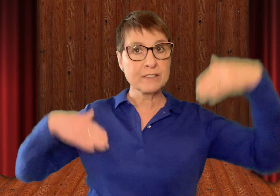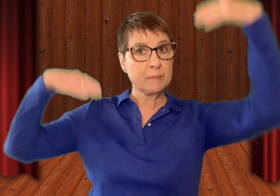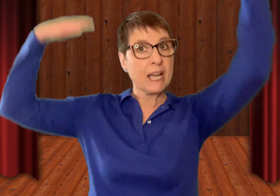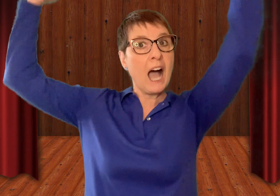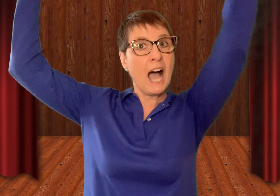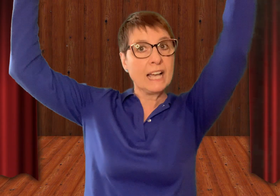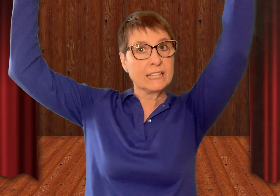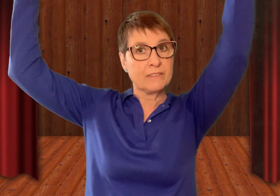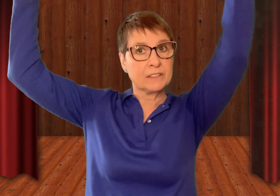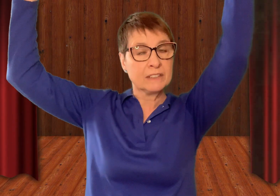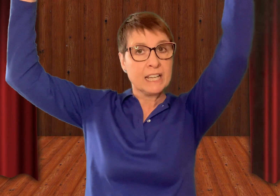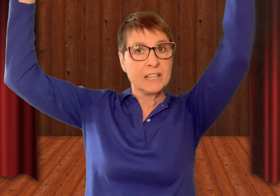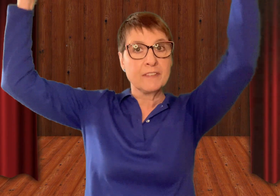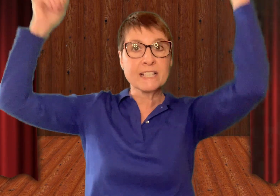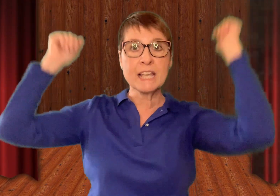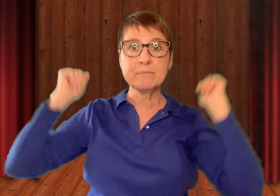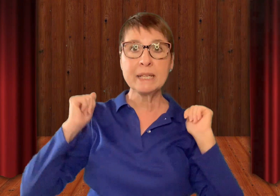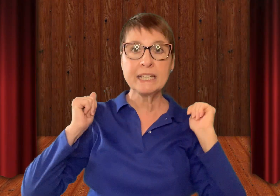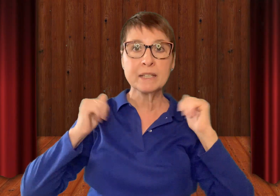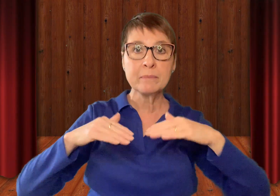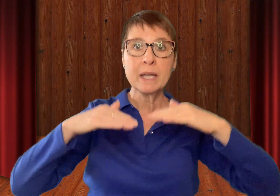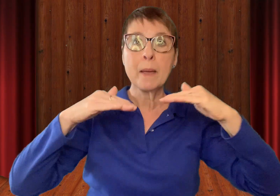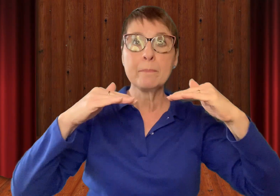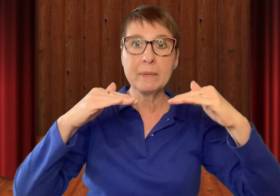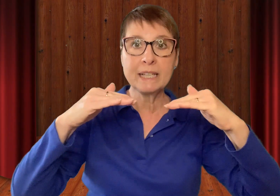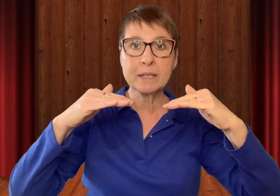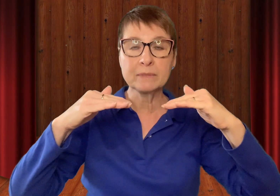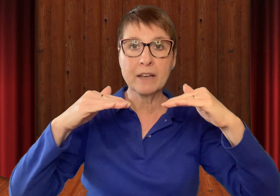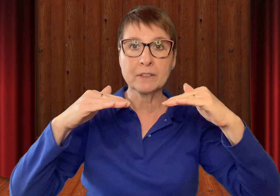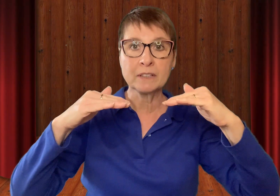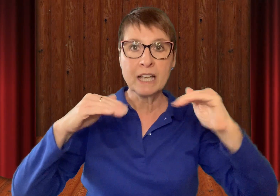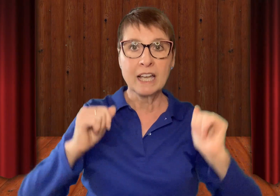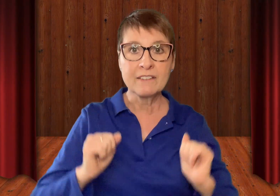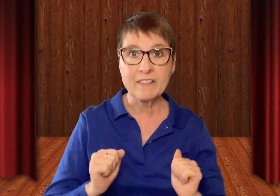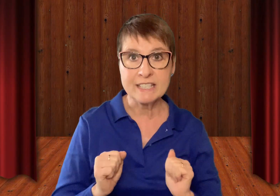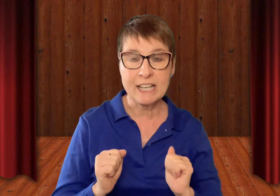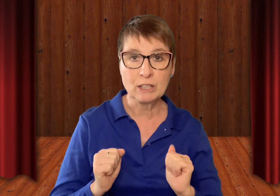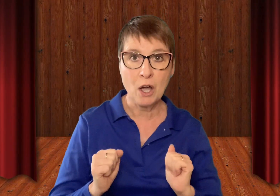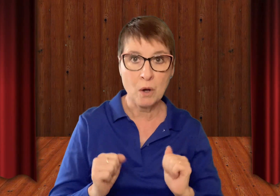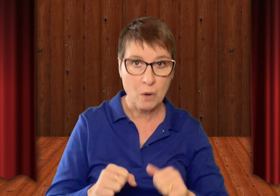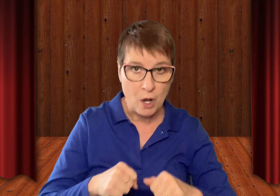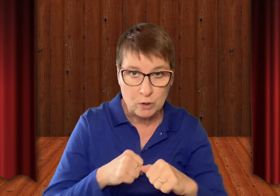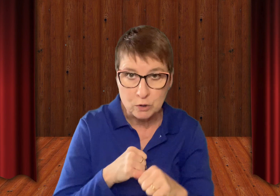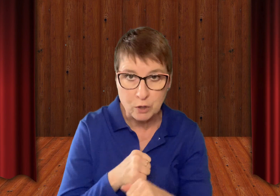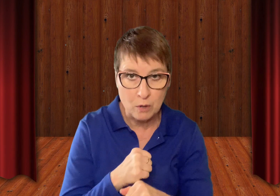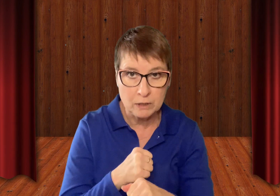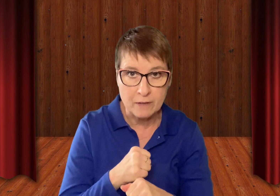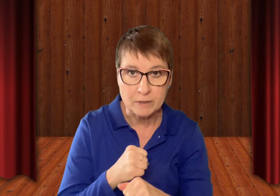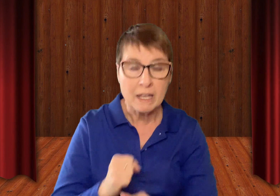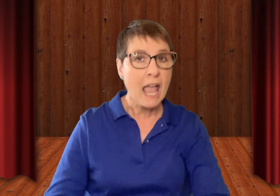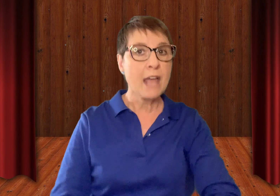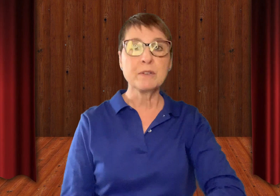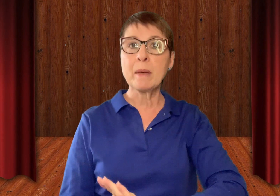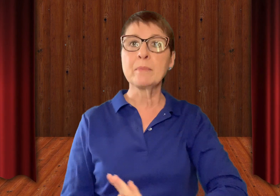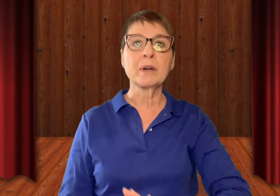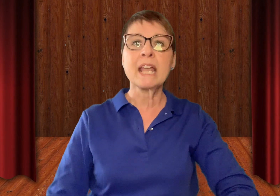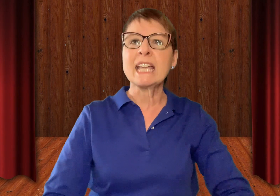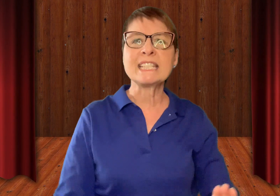to be a high level. If I say medium, medium level. And if I say low, low level. And remember, it's